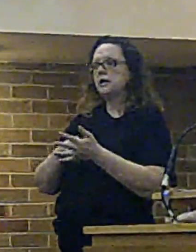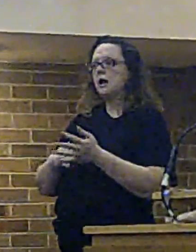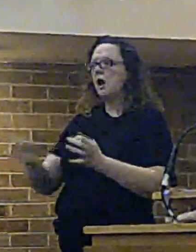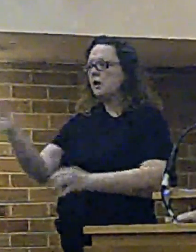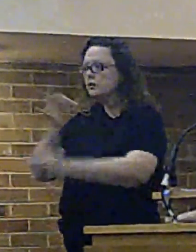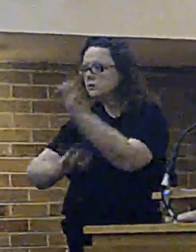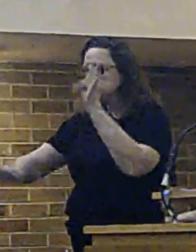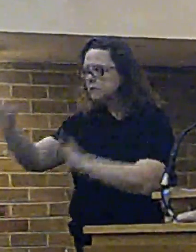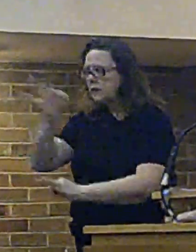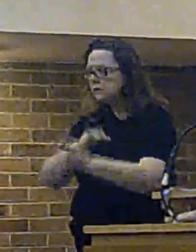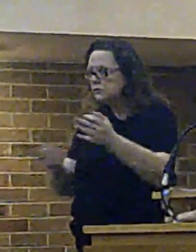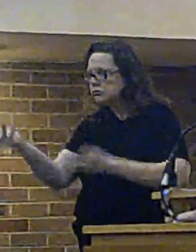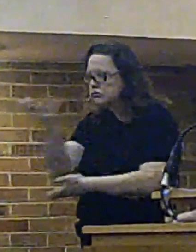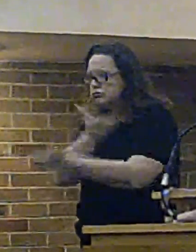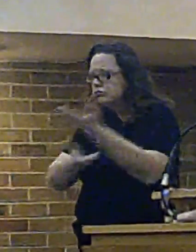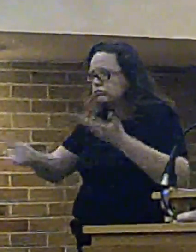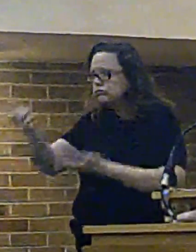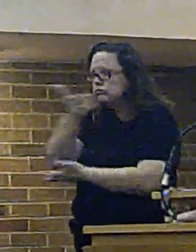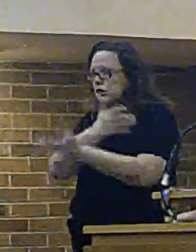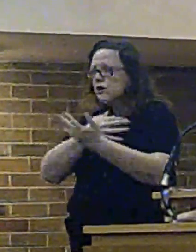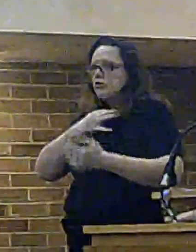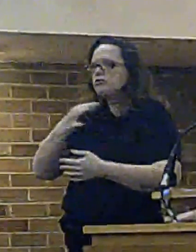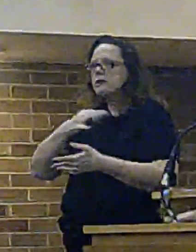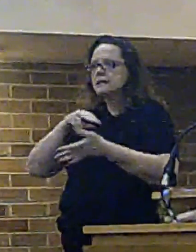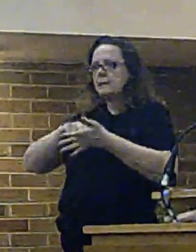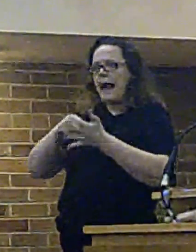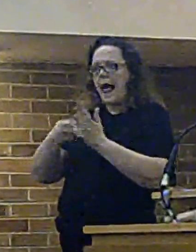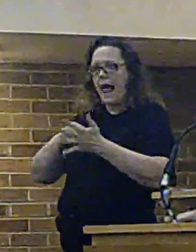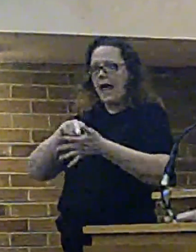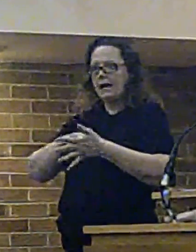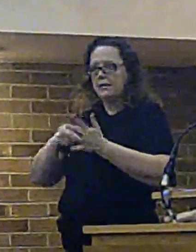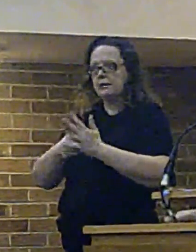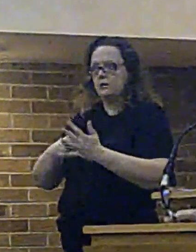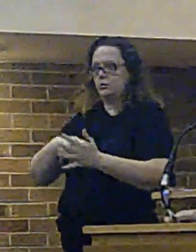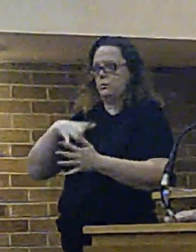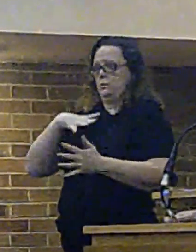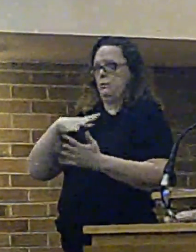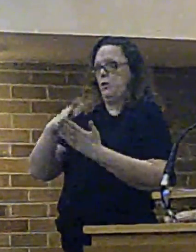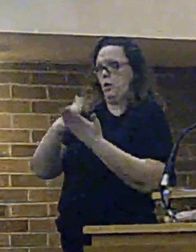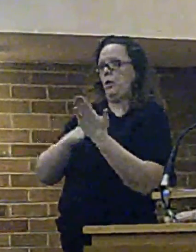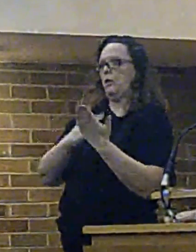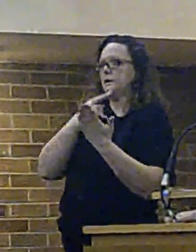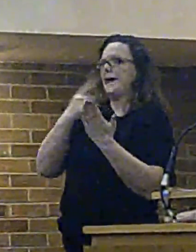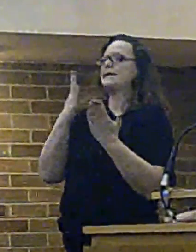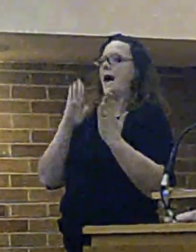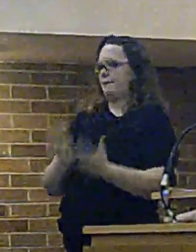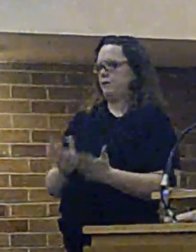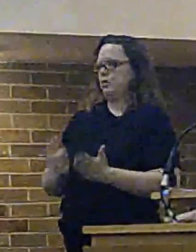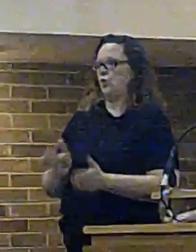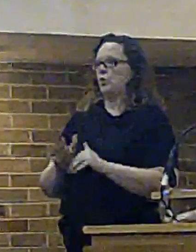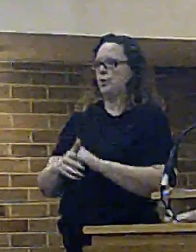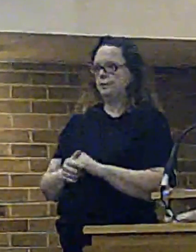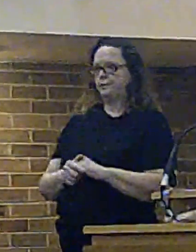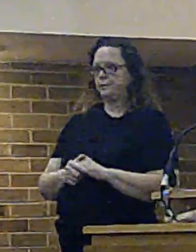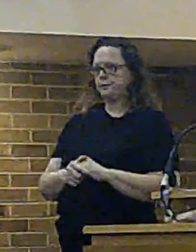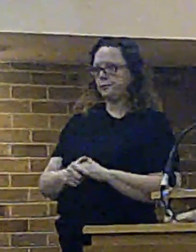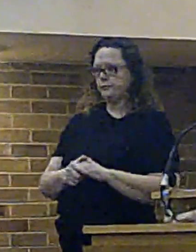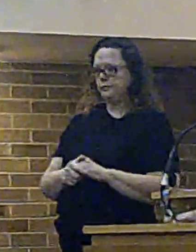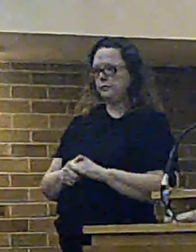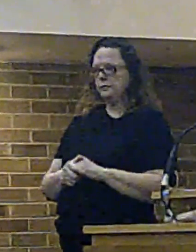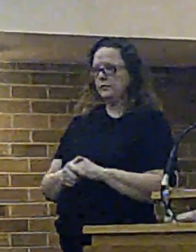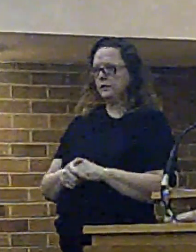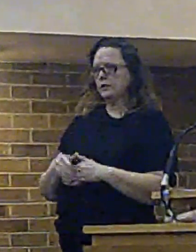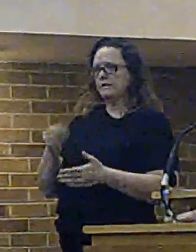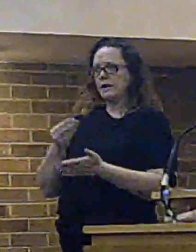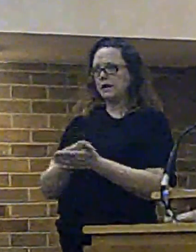as we are required to do and within our consultation as clearly we had a very good idea as to the extent of the